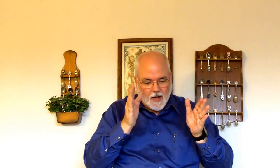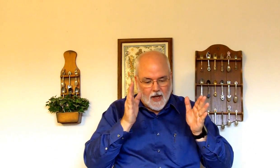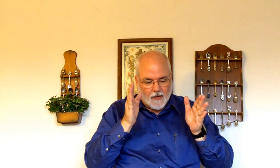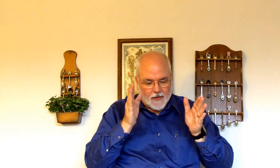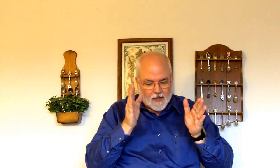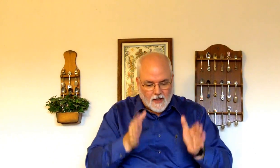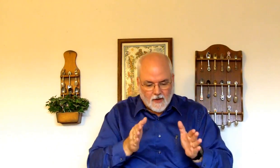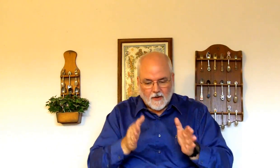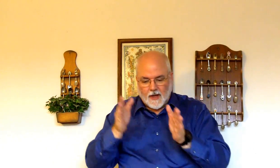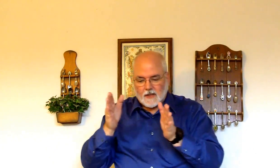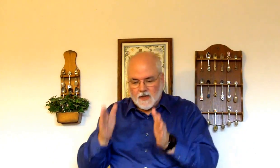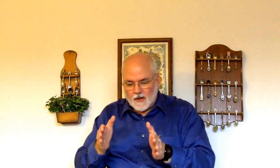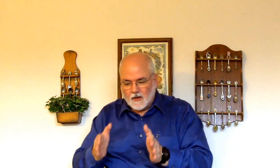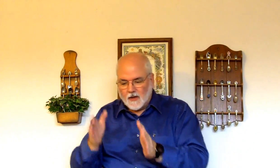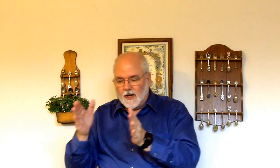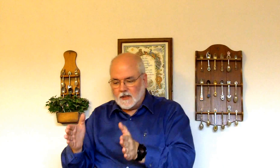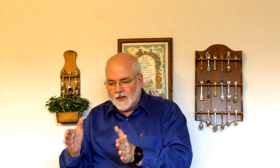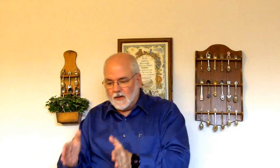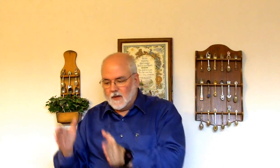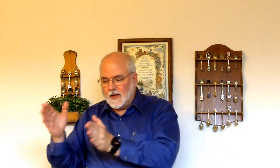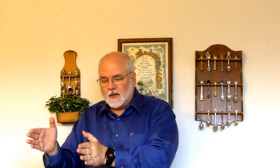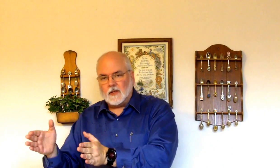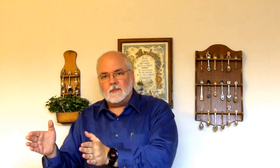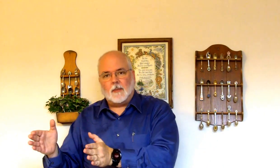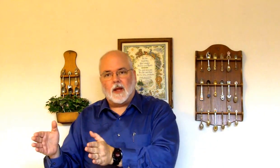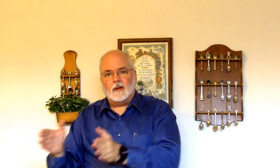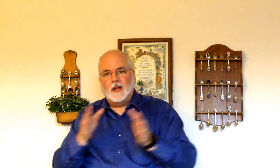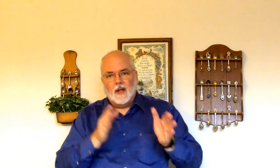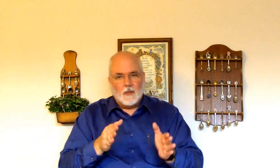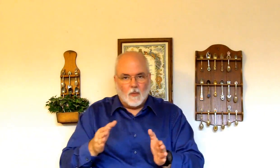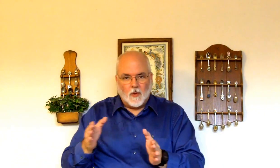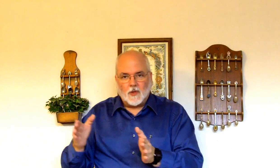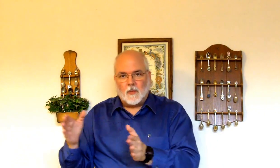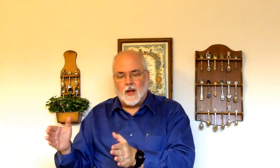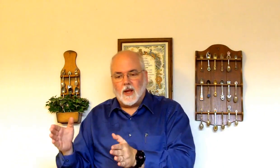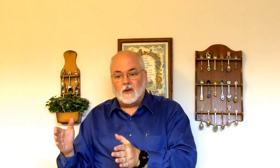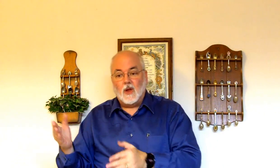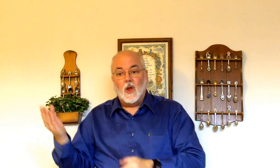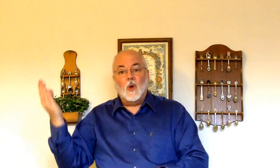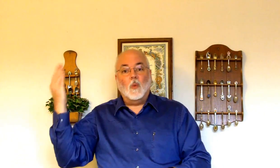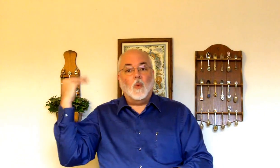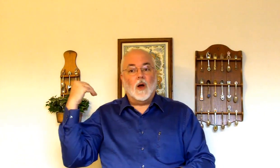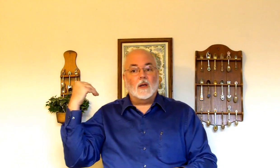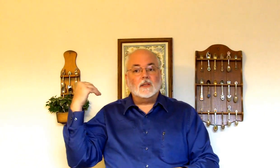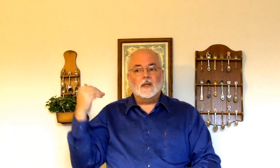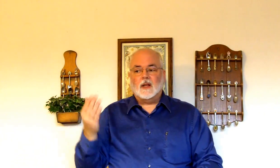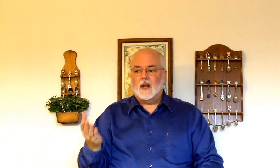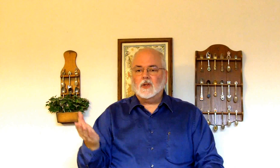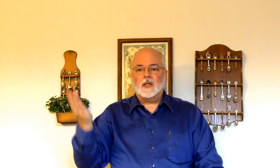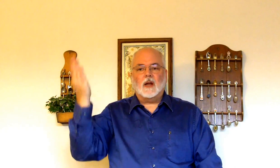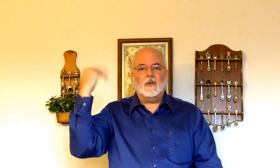I got things here. Then next here. And then next here. And then next here. This is my plan. Wondrous plan. Was. Just kind of.